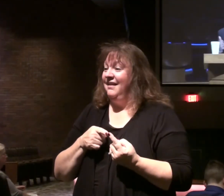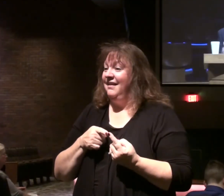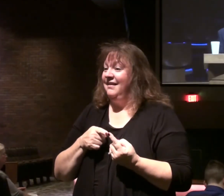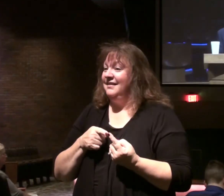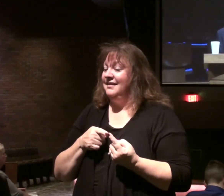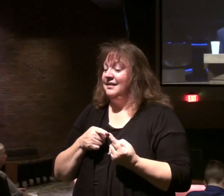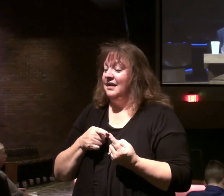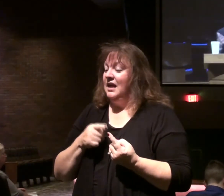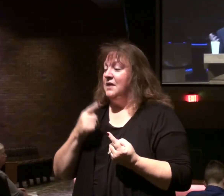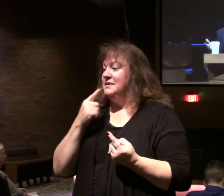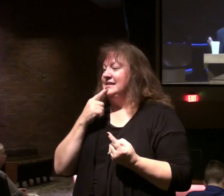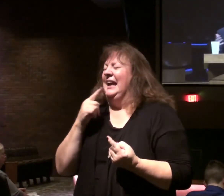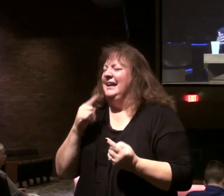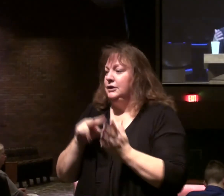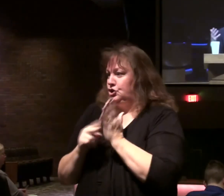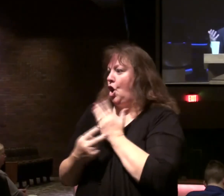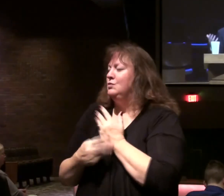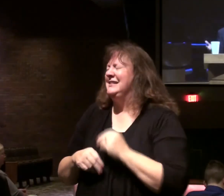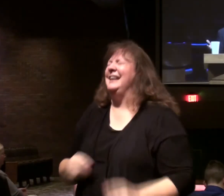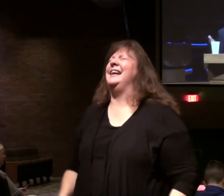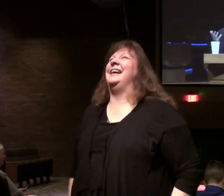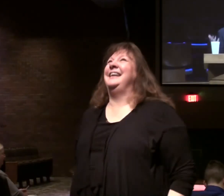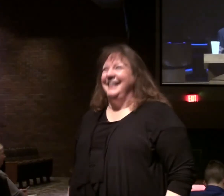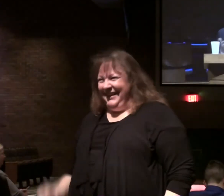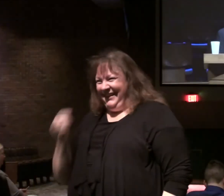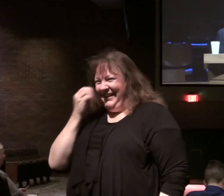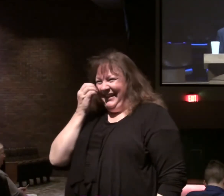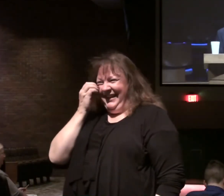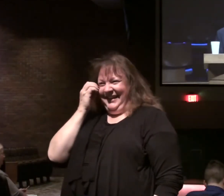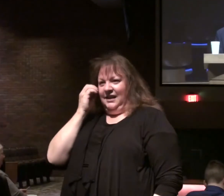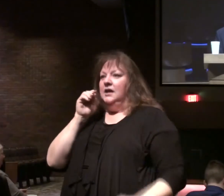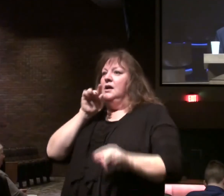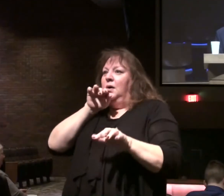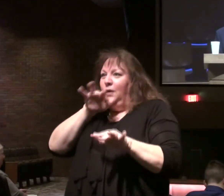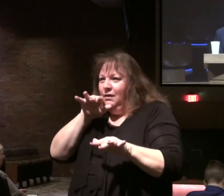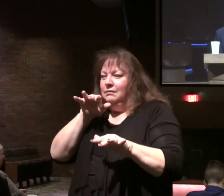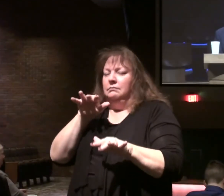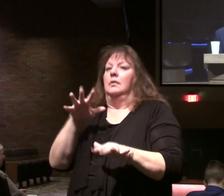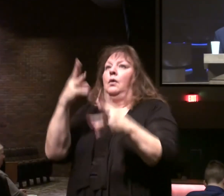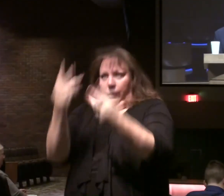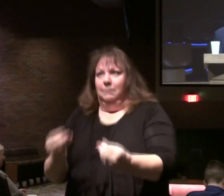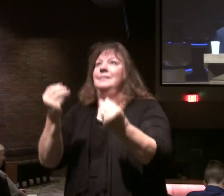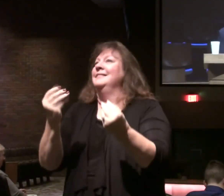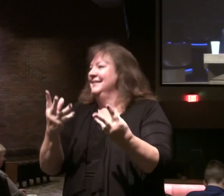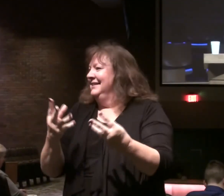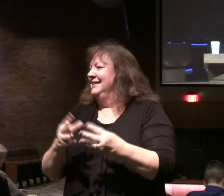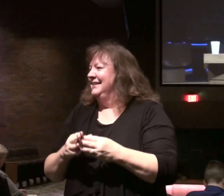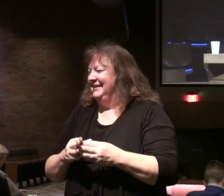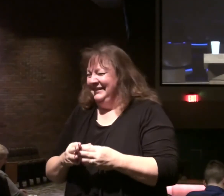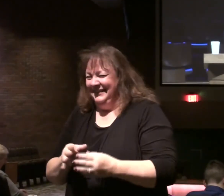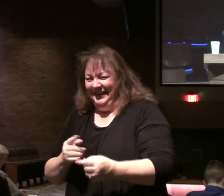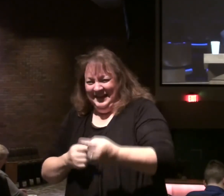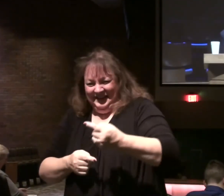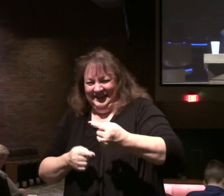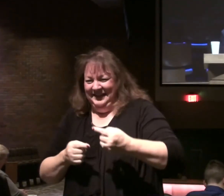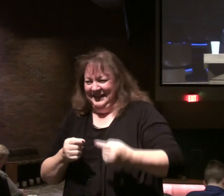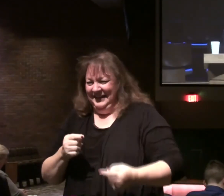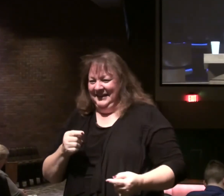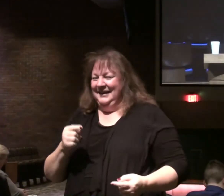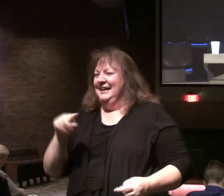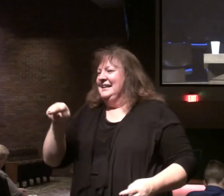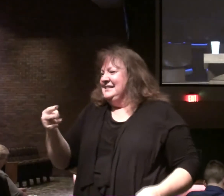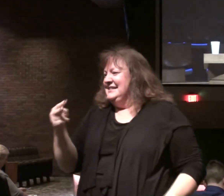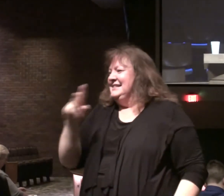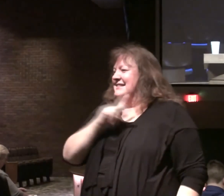Almost said it's toast. It's. Fair enough. Come back to. Kings.